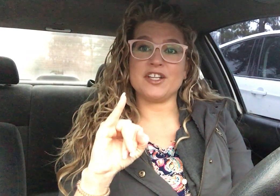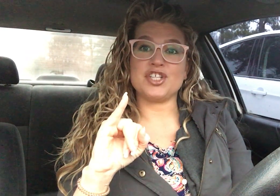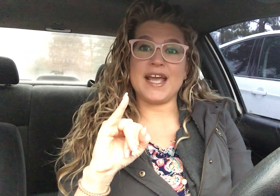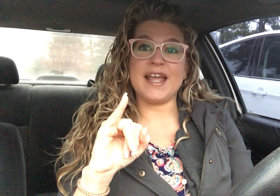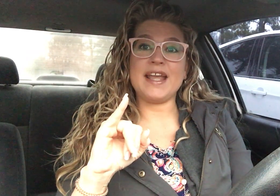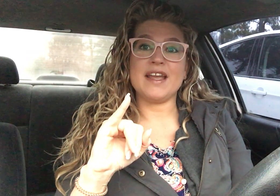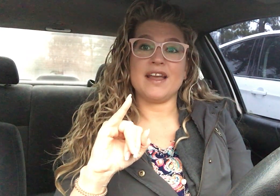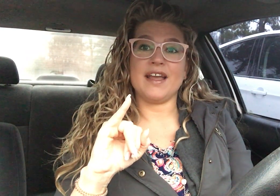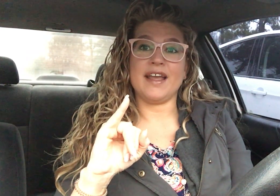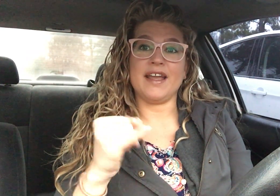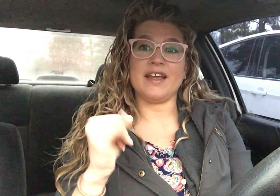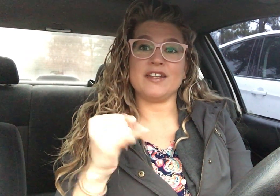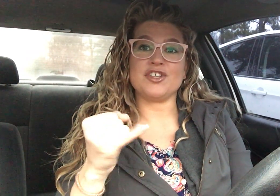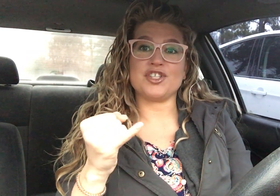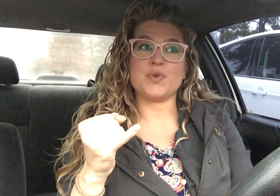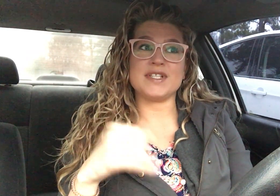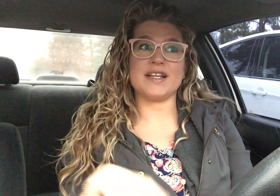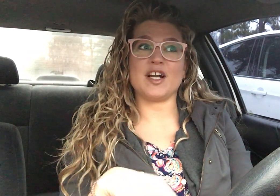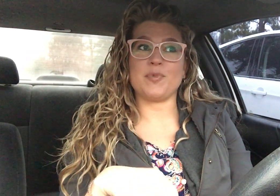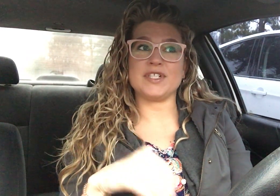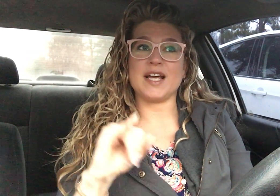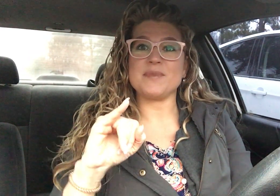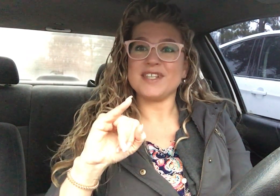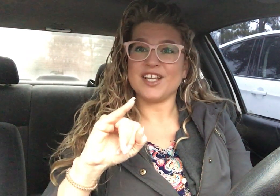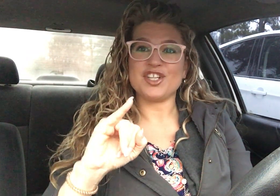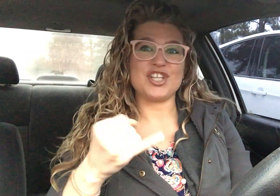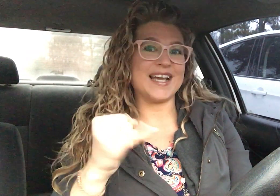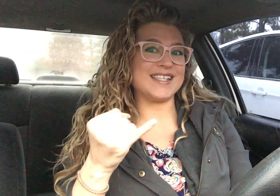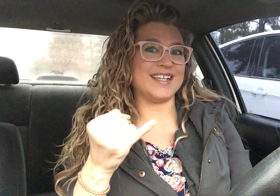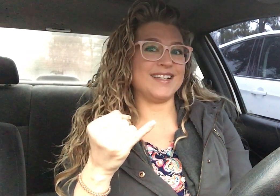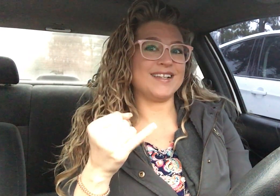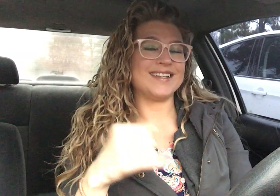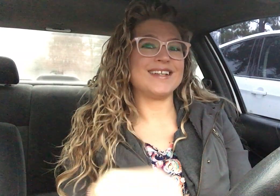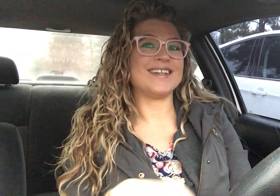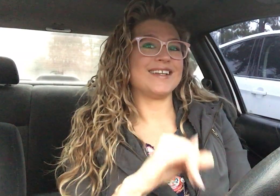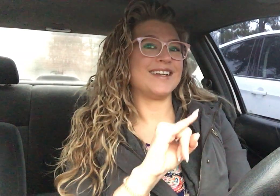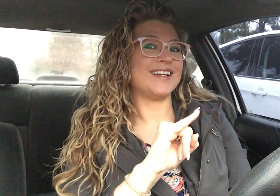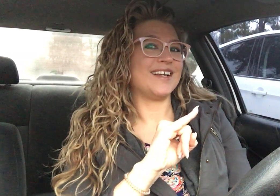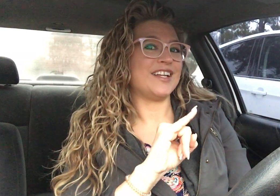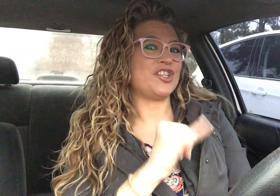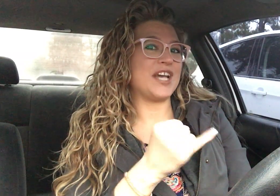a J and just twist it a couple times Jackson Jackson